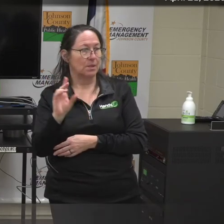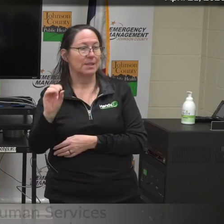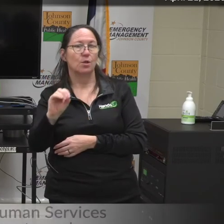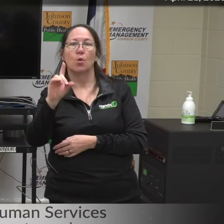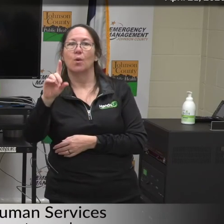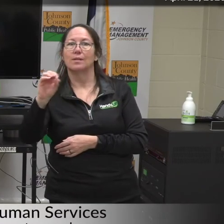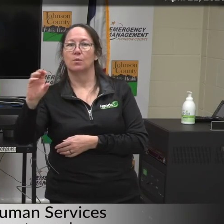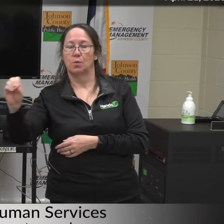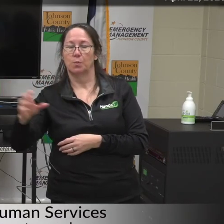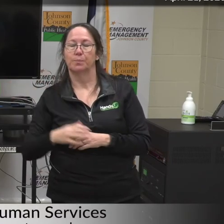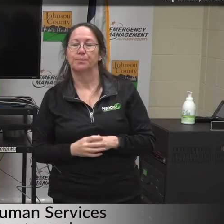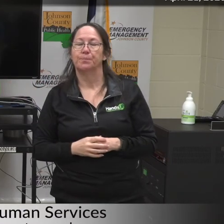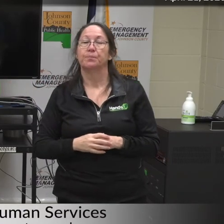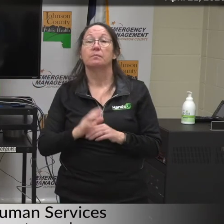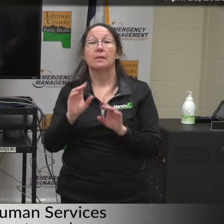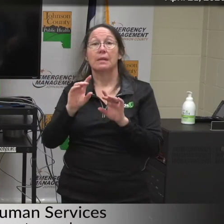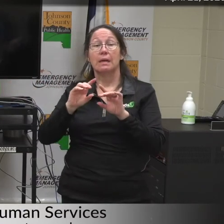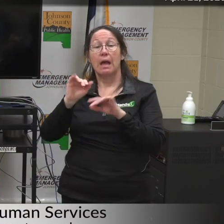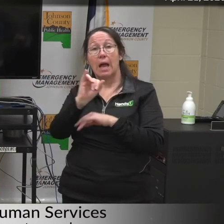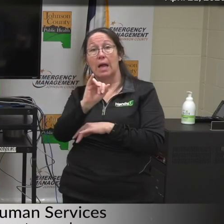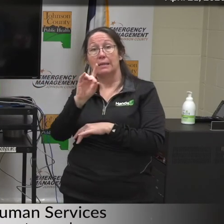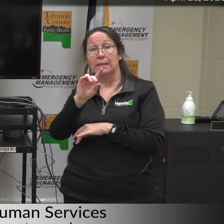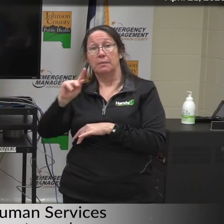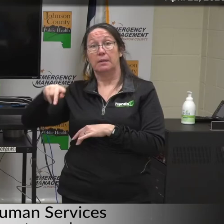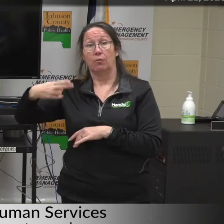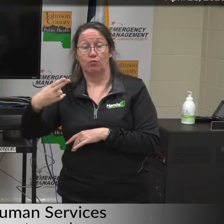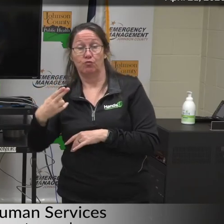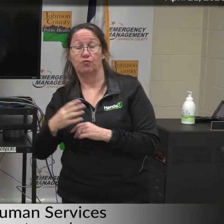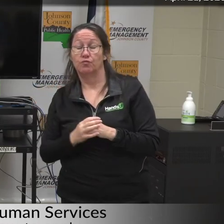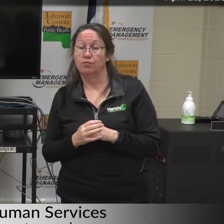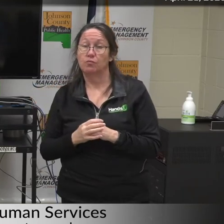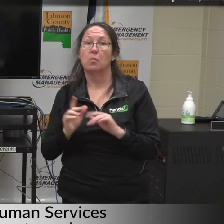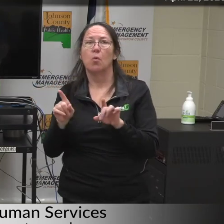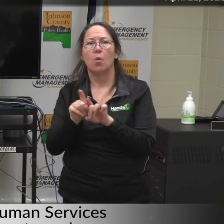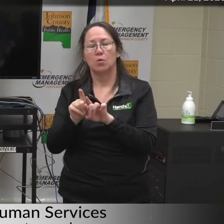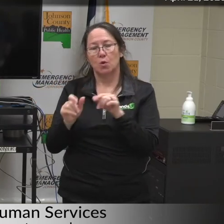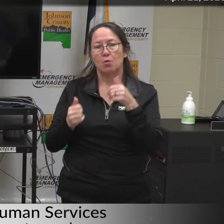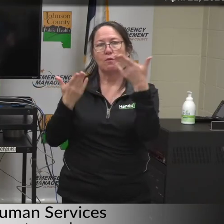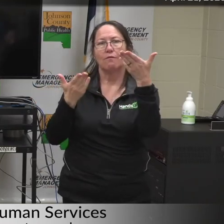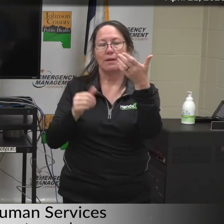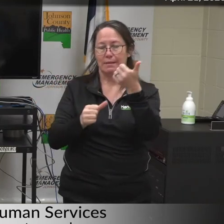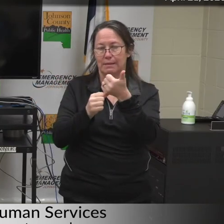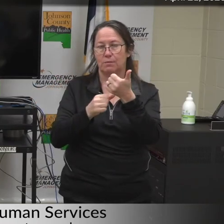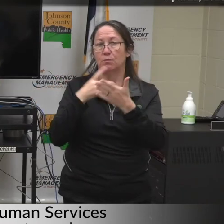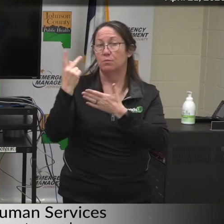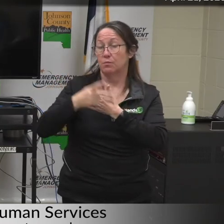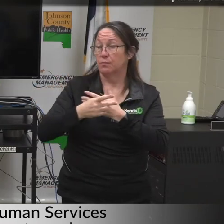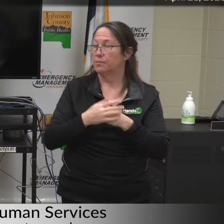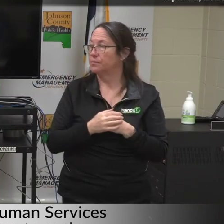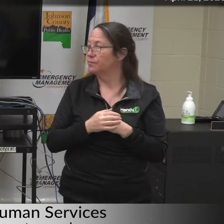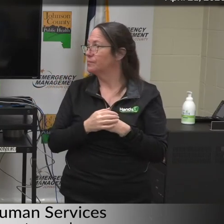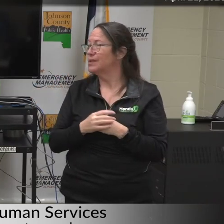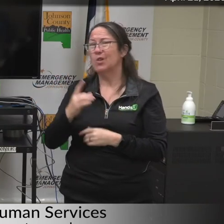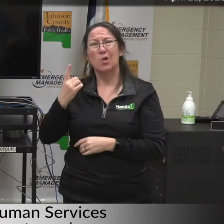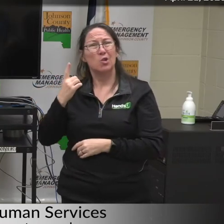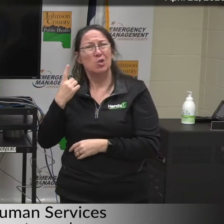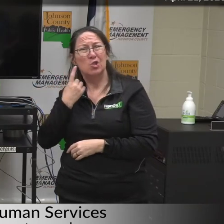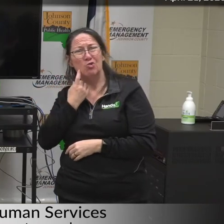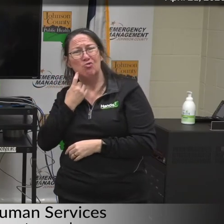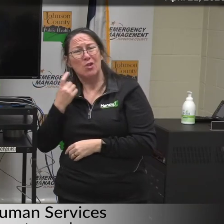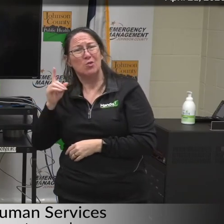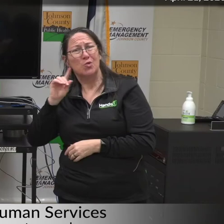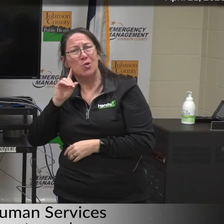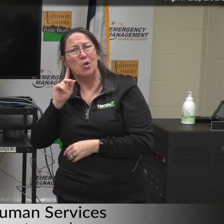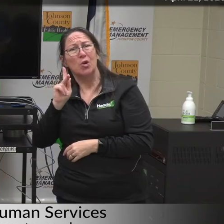Additionally, the Iowa Department of Human Services offers several assistance programs. You just heard Kate talk about